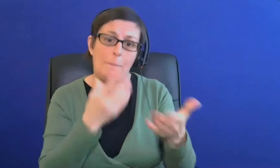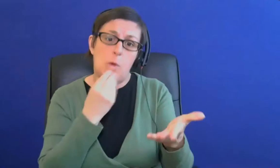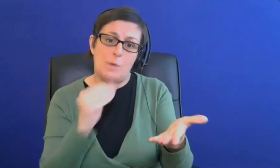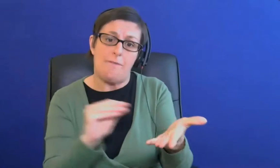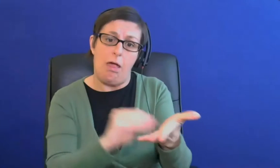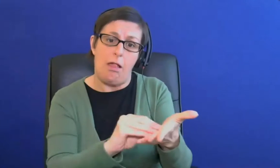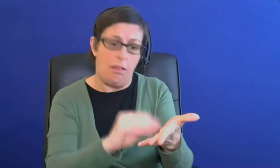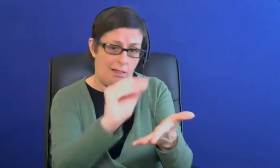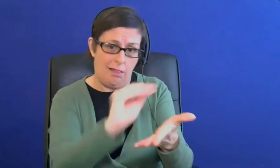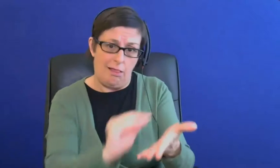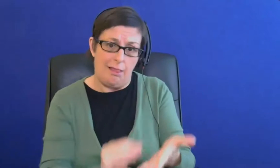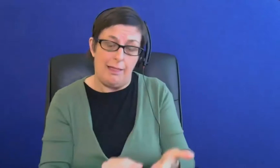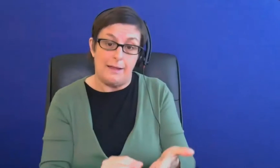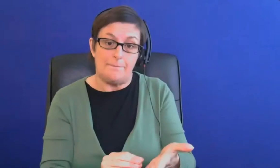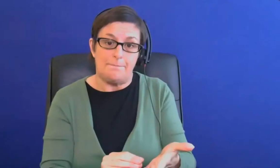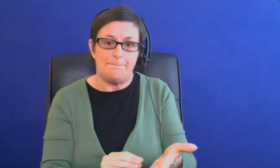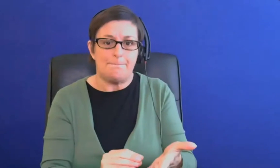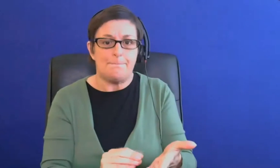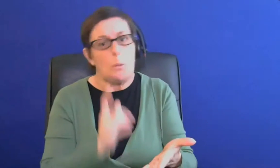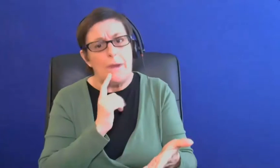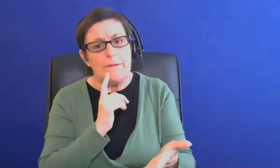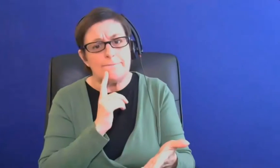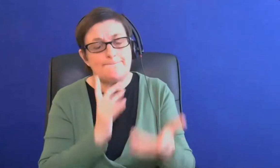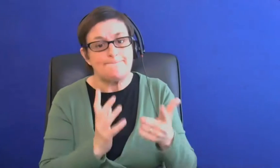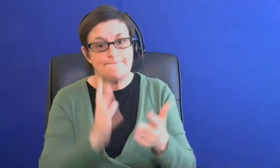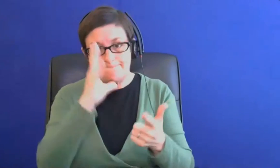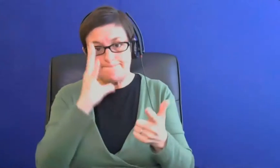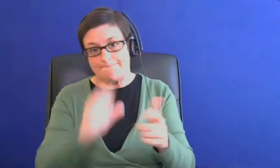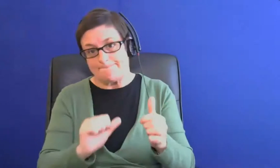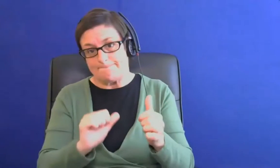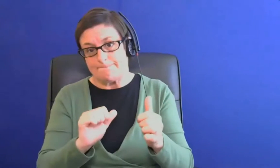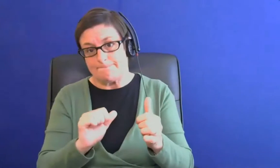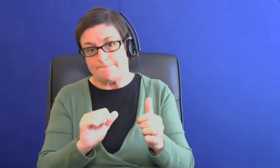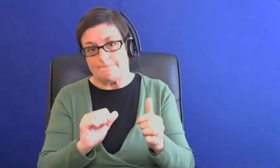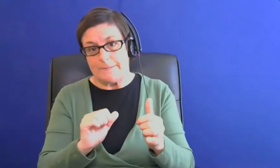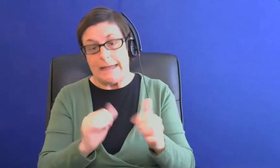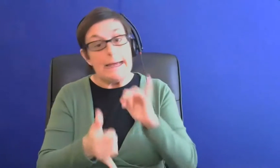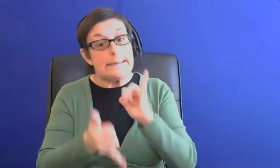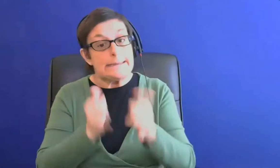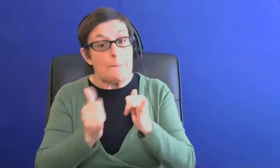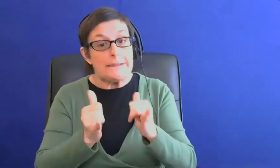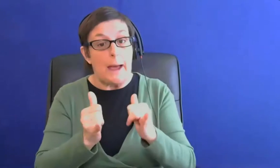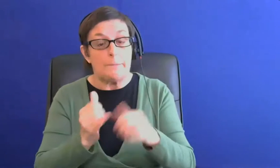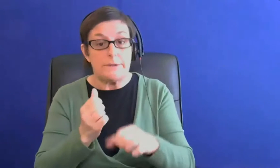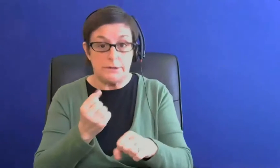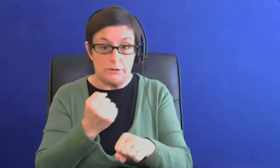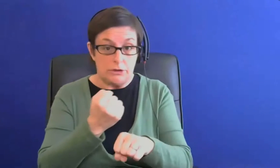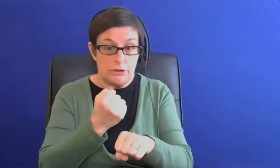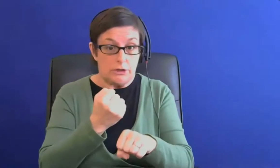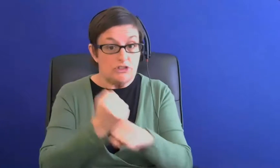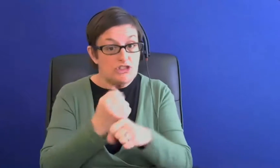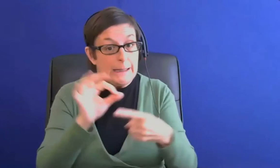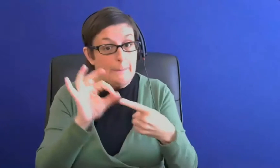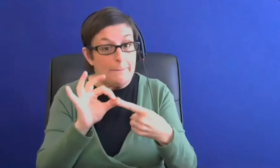to um mandate that form up front because we do appreciate that sometimes a gp for example would urge a customer